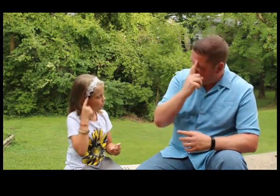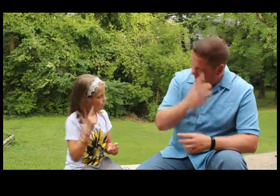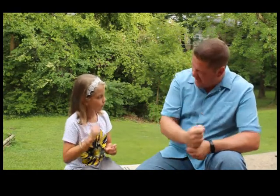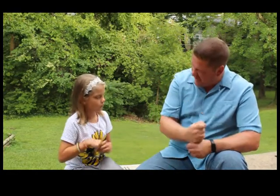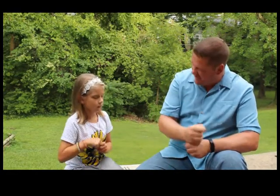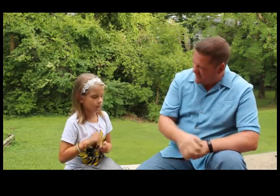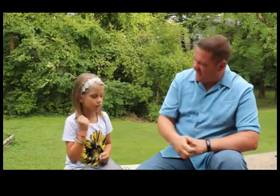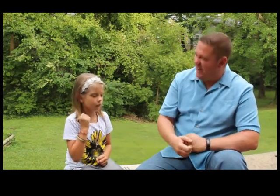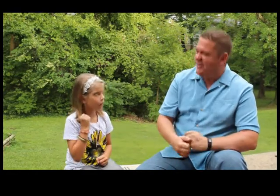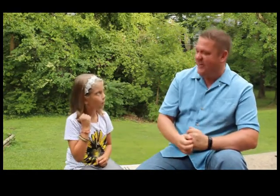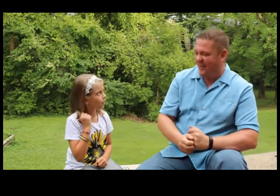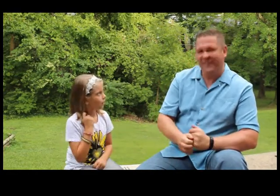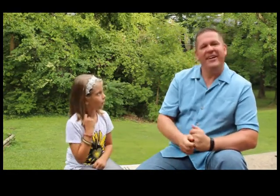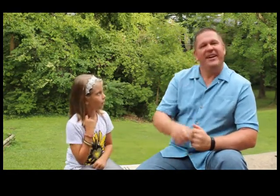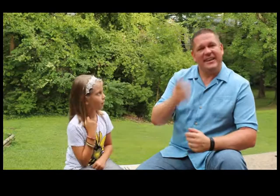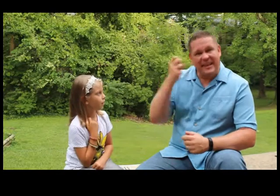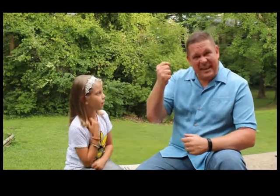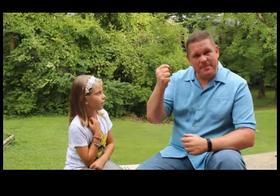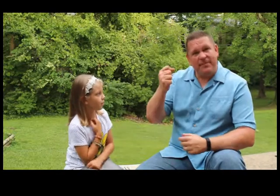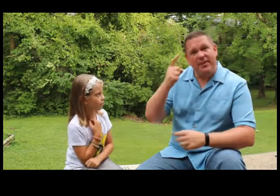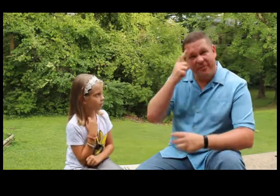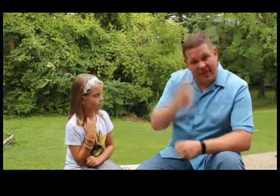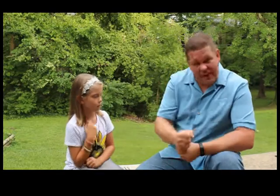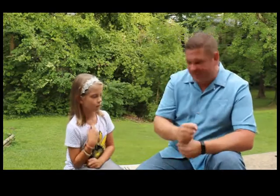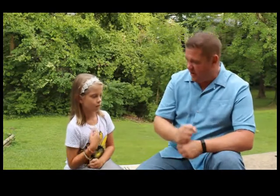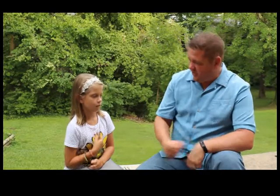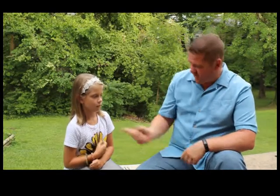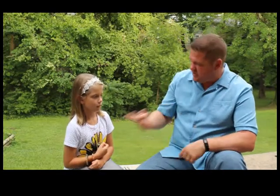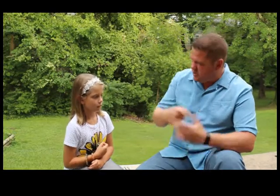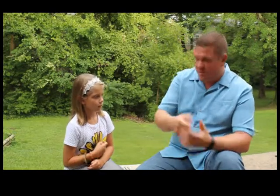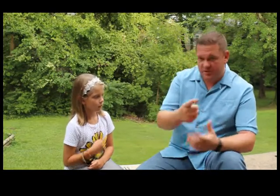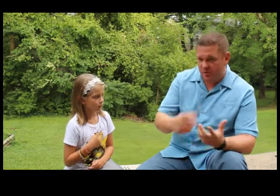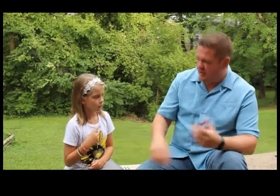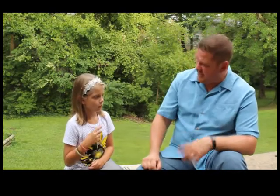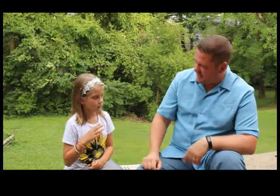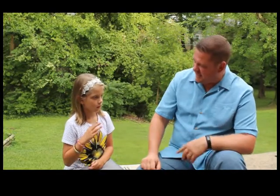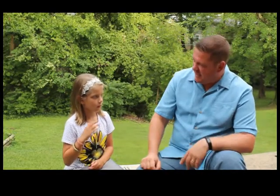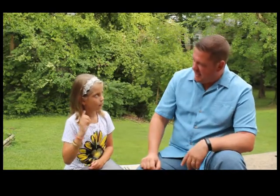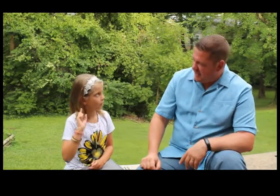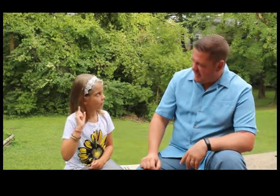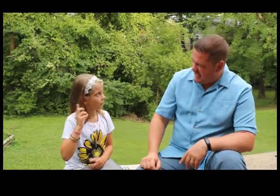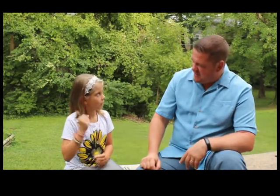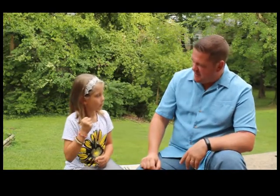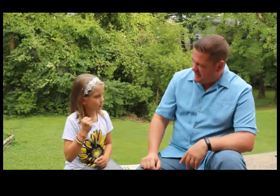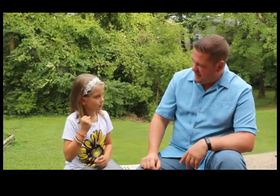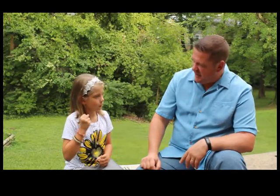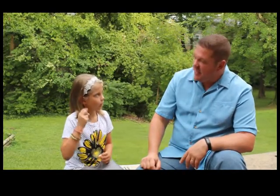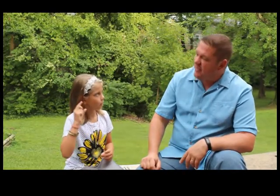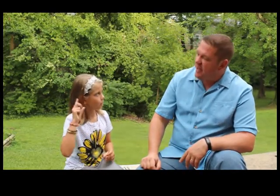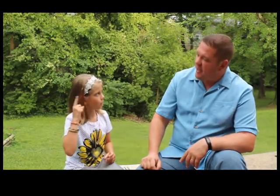Faith. There you go. Keep the faith. All right? You ready? Show the classic. Keep. The.